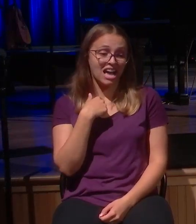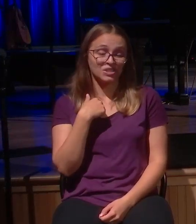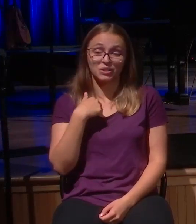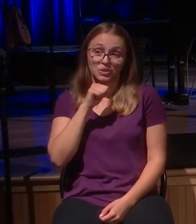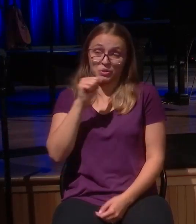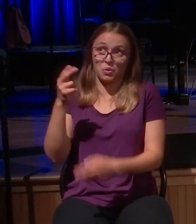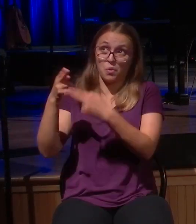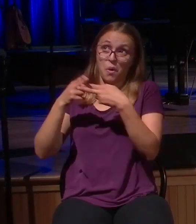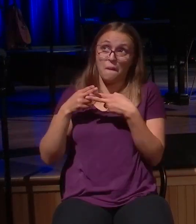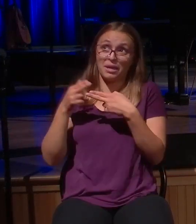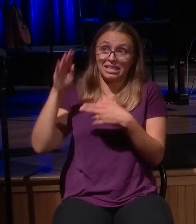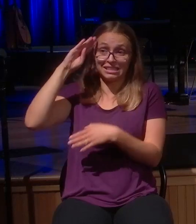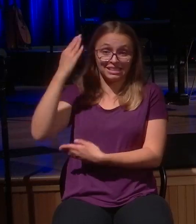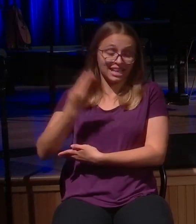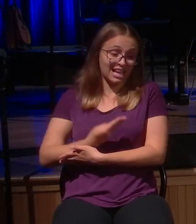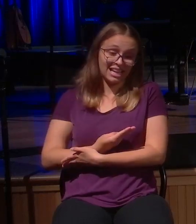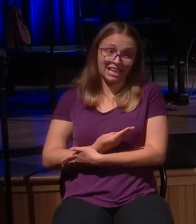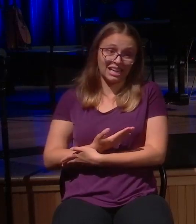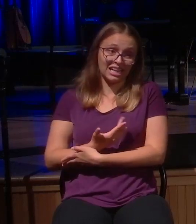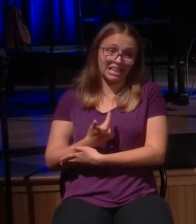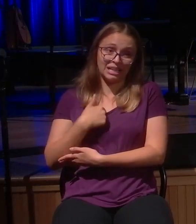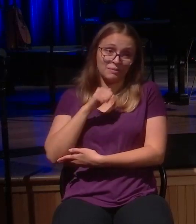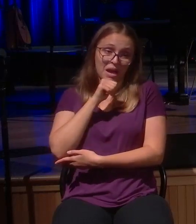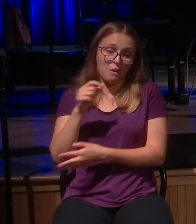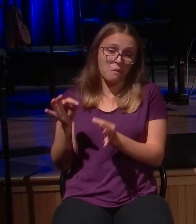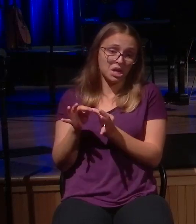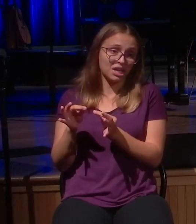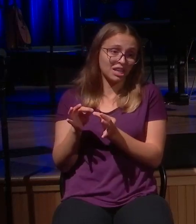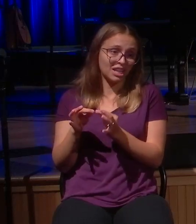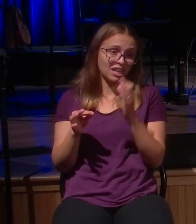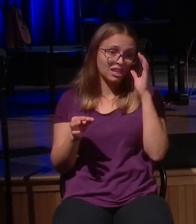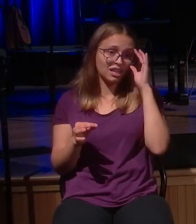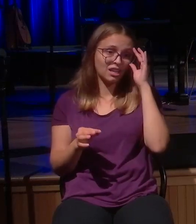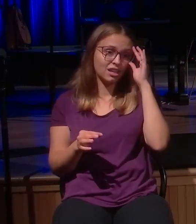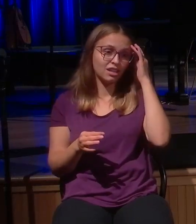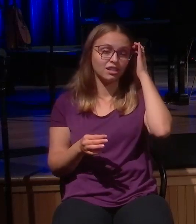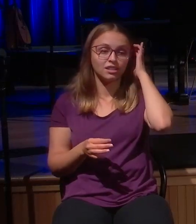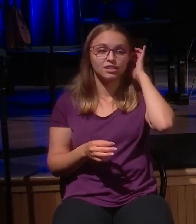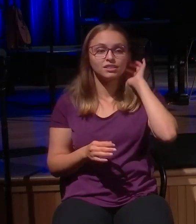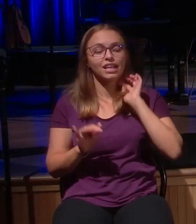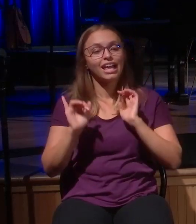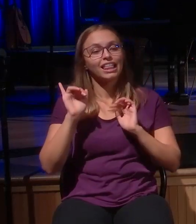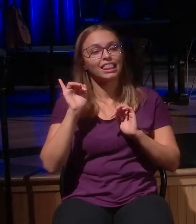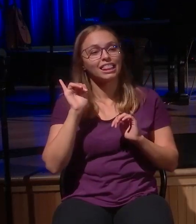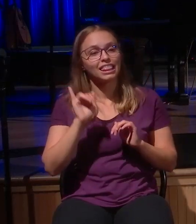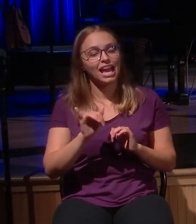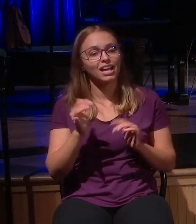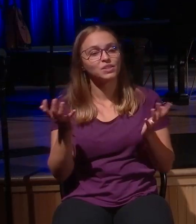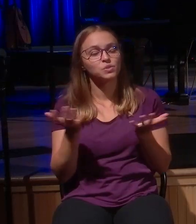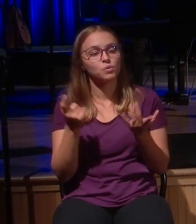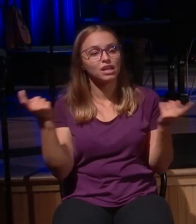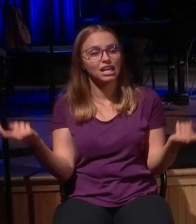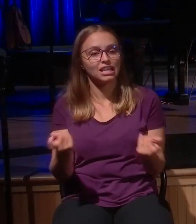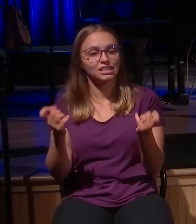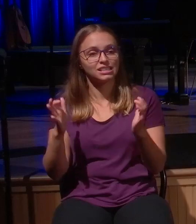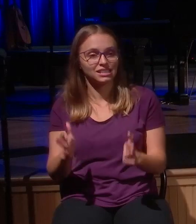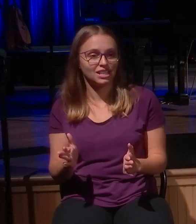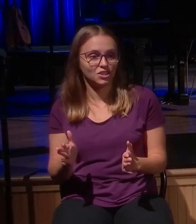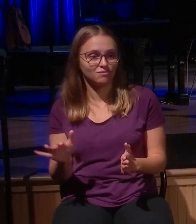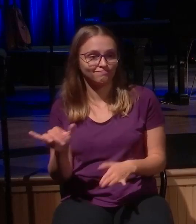That is a predictable pattern of a prodigal who is blind, bound, brash until the internal work of